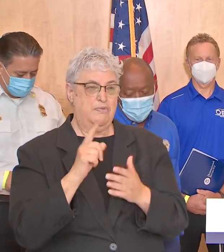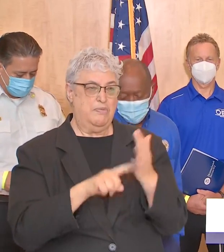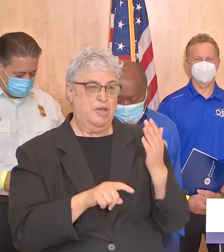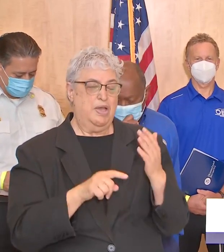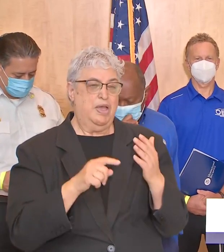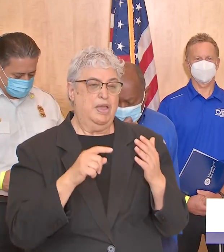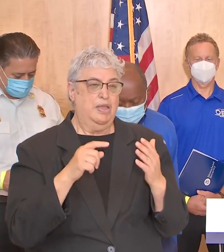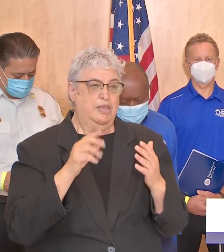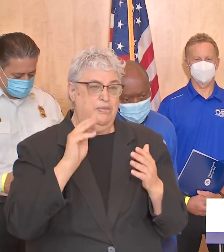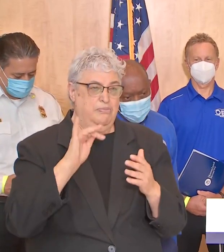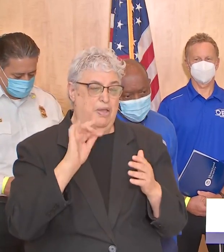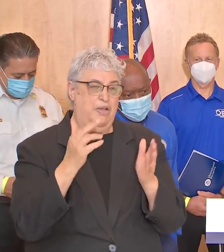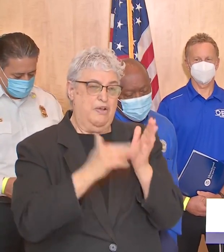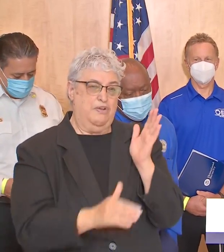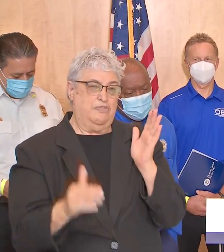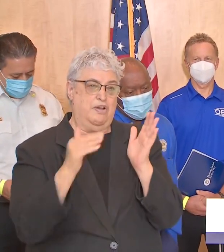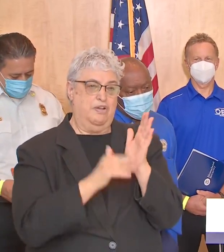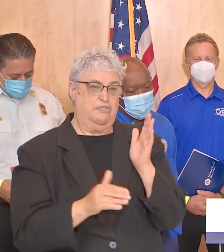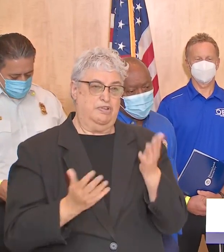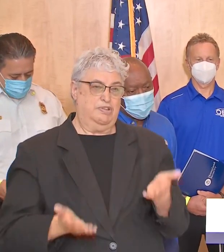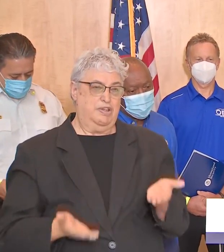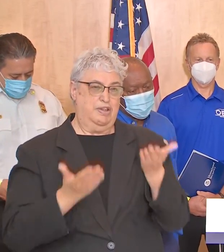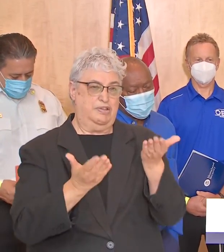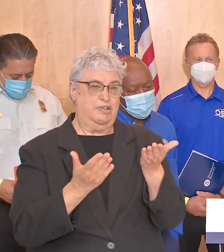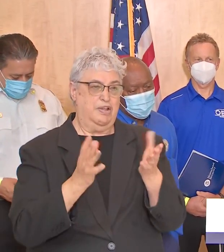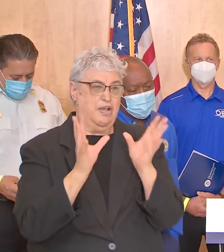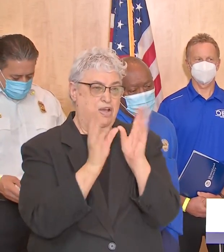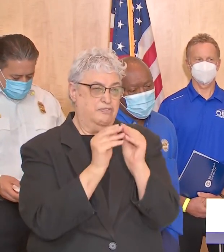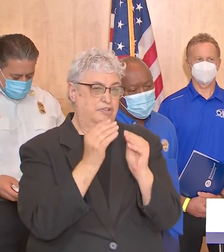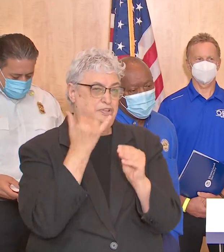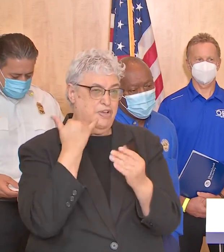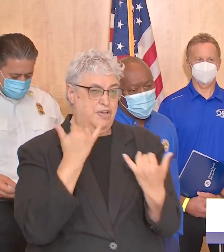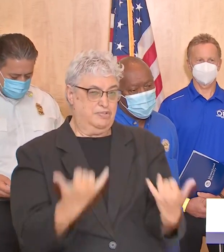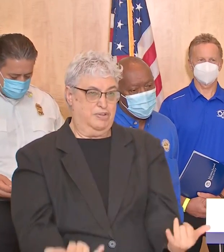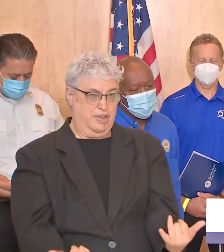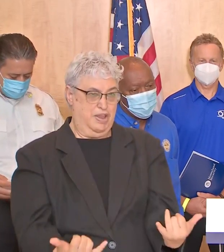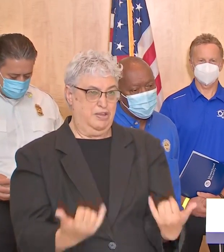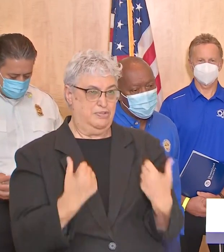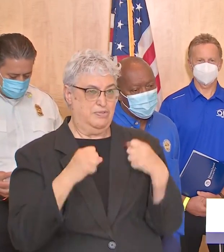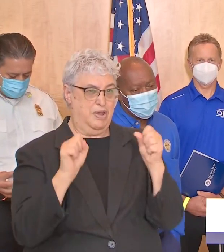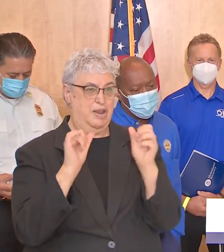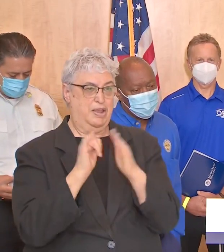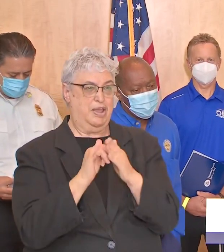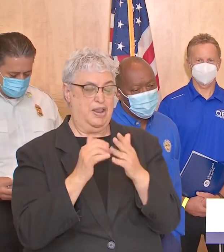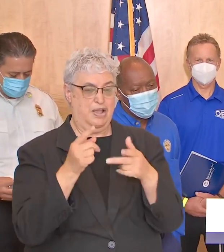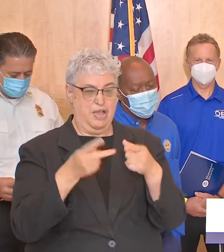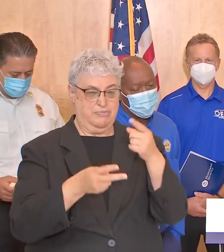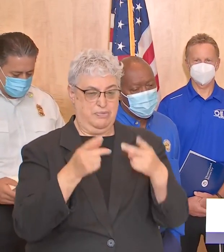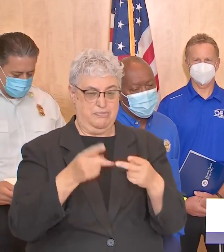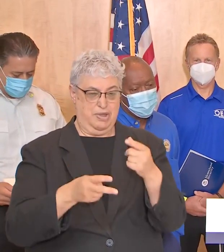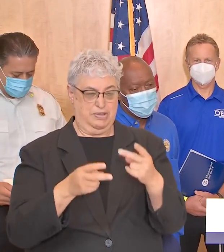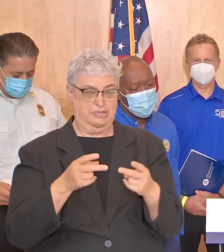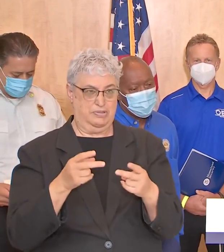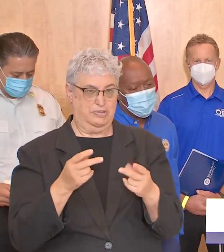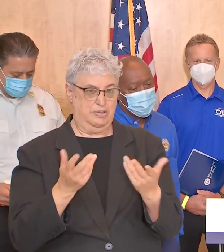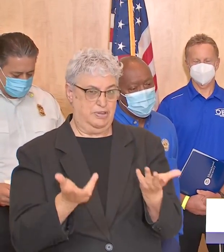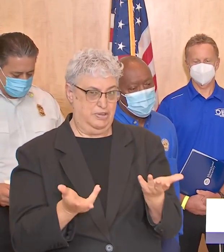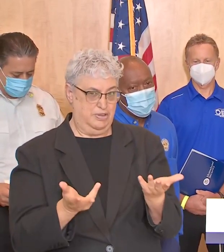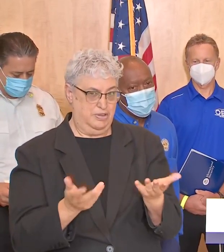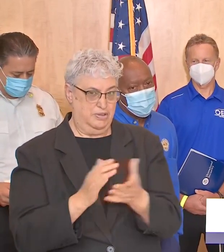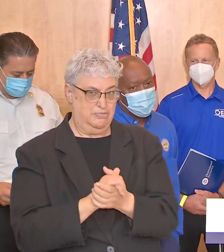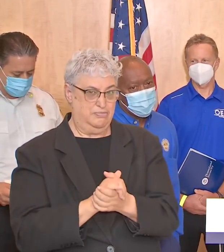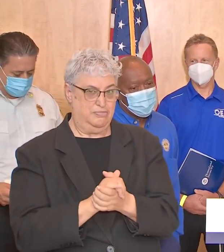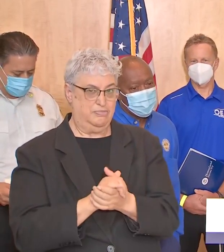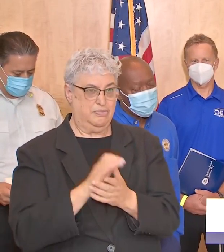the mayor has repeatedly suggested and we just were on a conference call today of trying to get a compromise uh and that is of course the uh